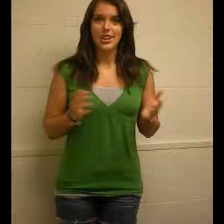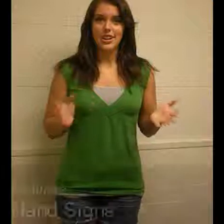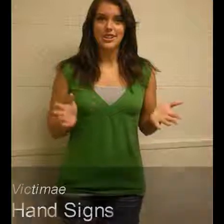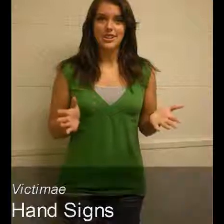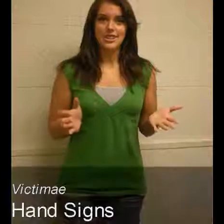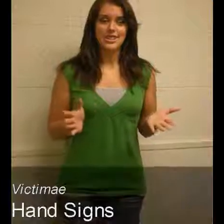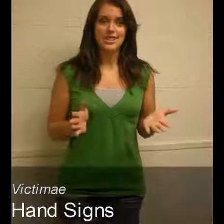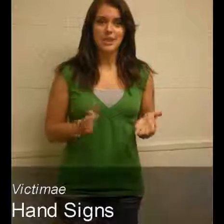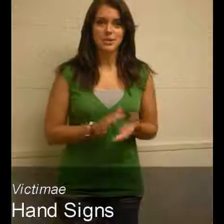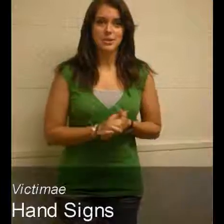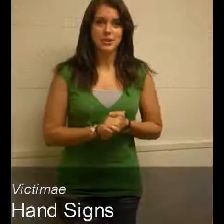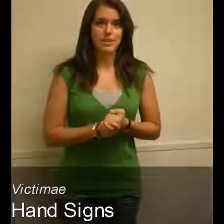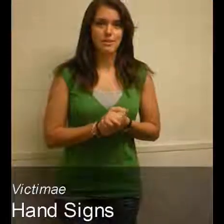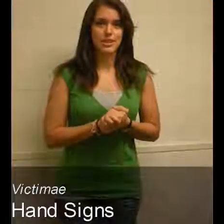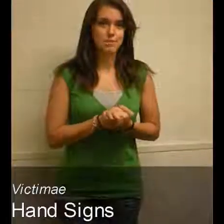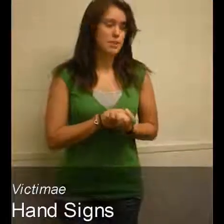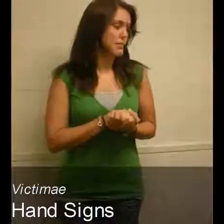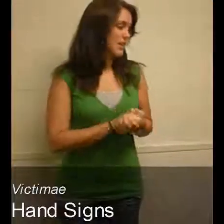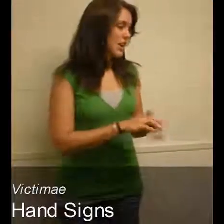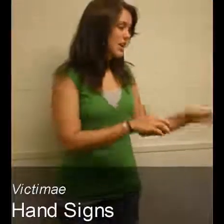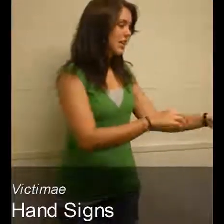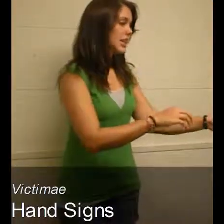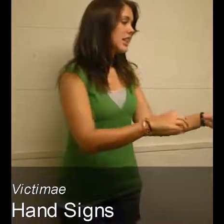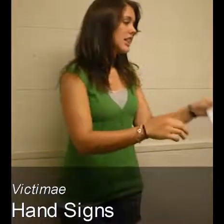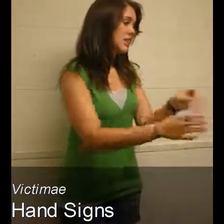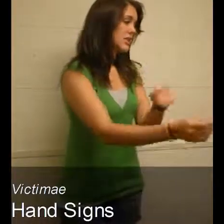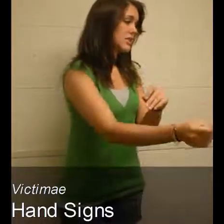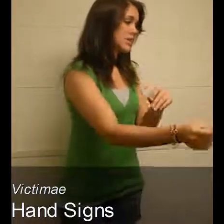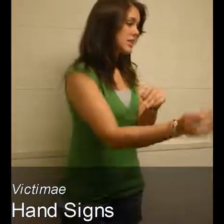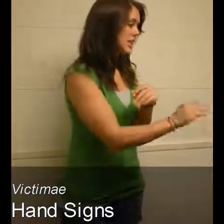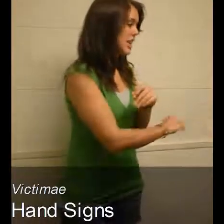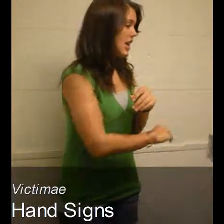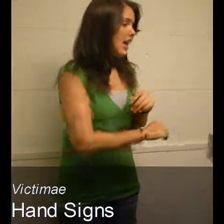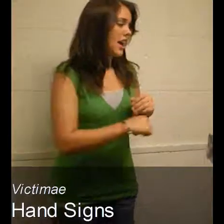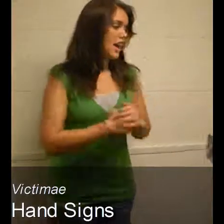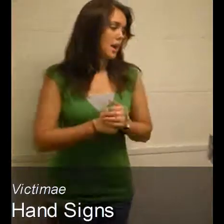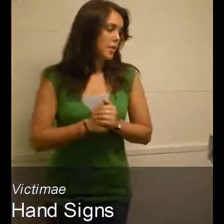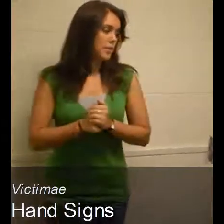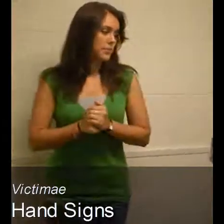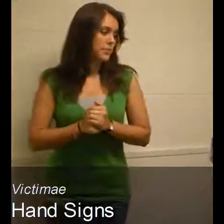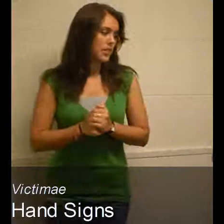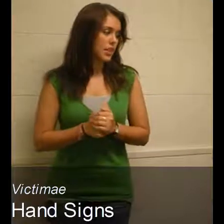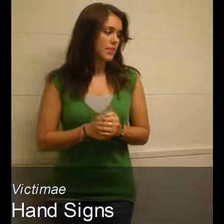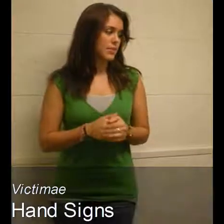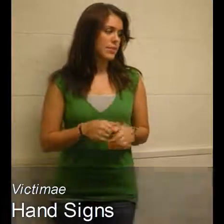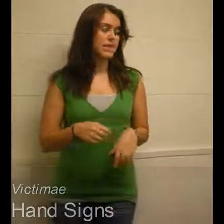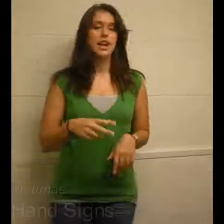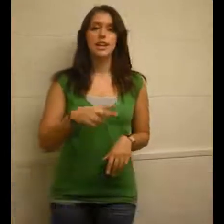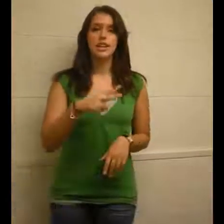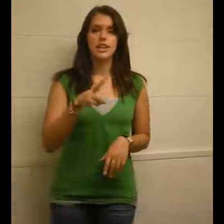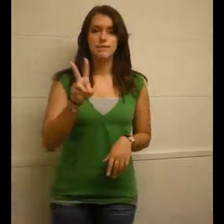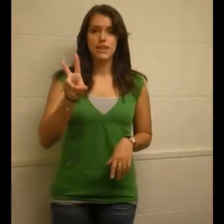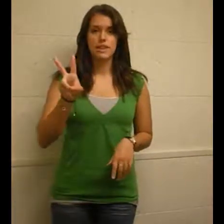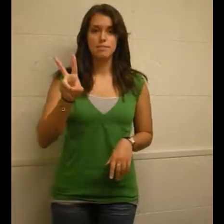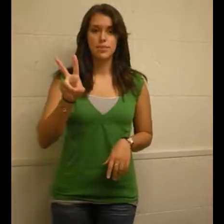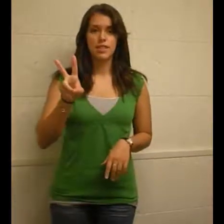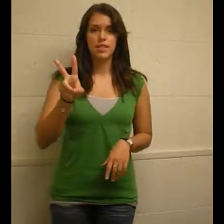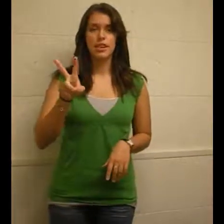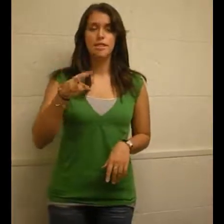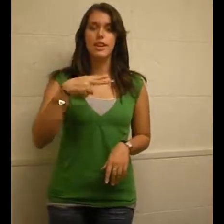Okay, so these are the signs we're doing for Victime Paschale Maldus. The first sign is Victim, so the letter